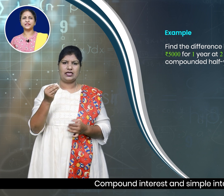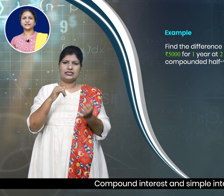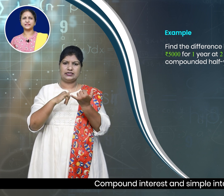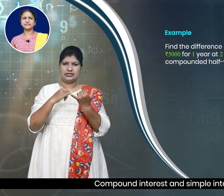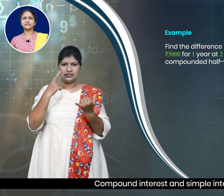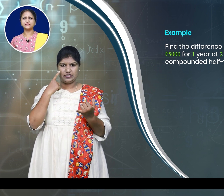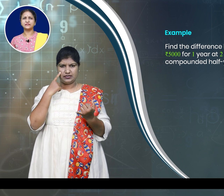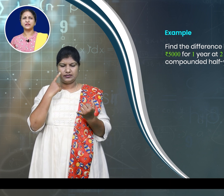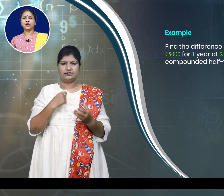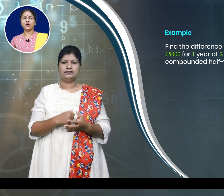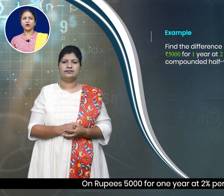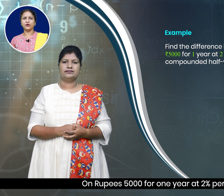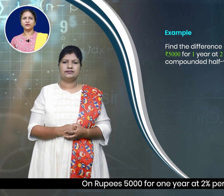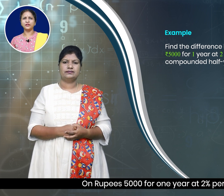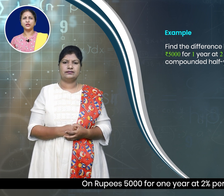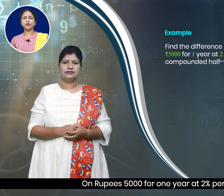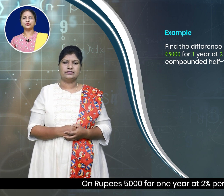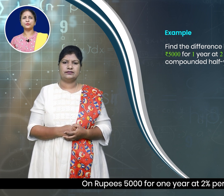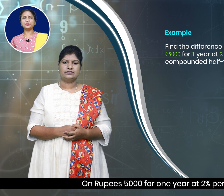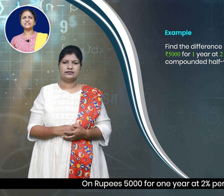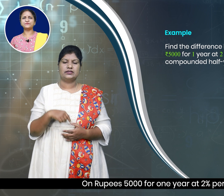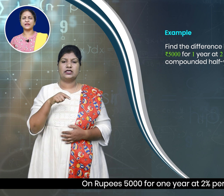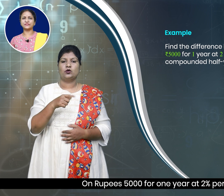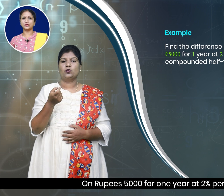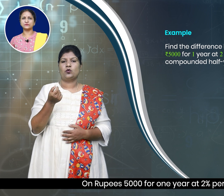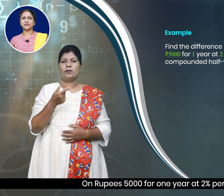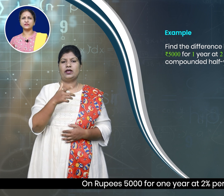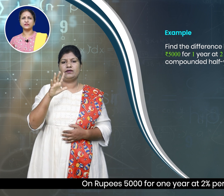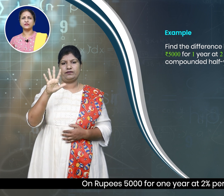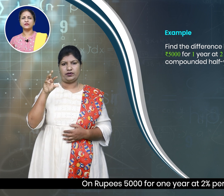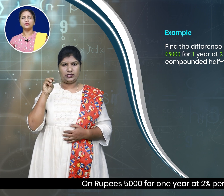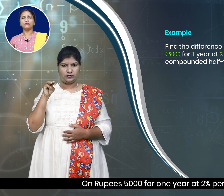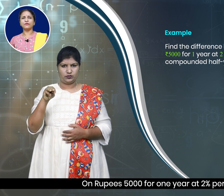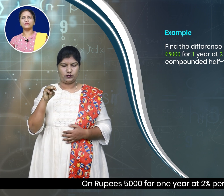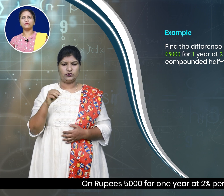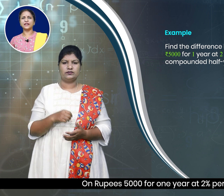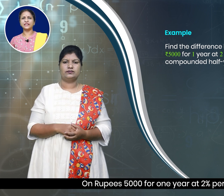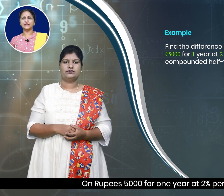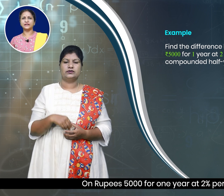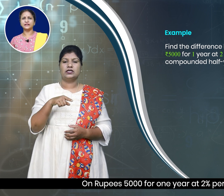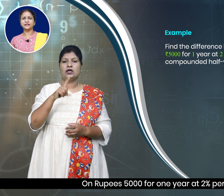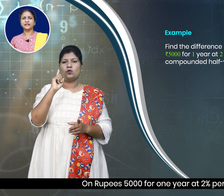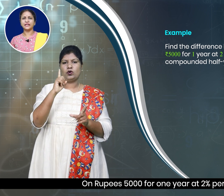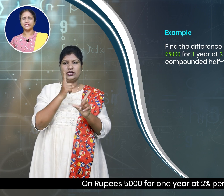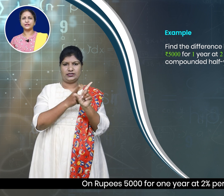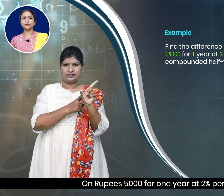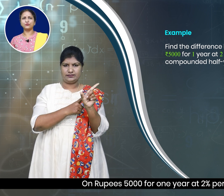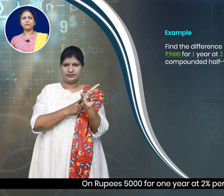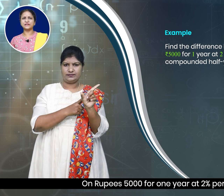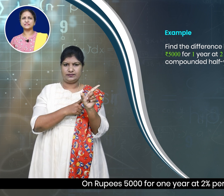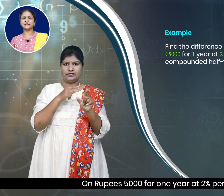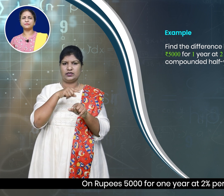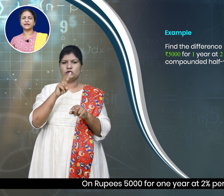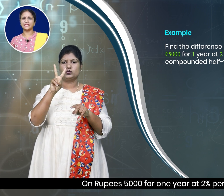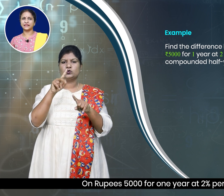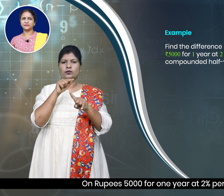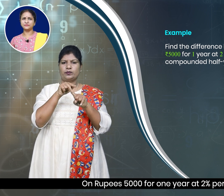interest on rupees 5000 for 1 year at 2 percent per annum